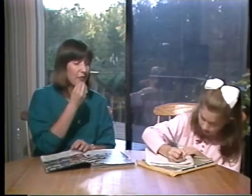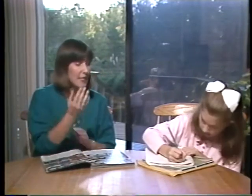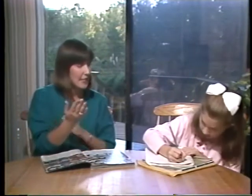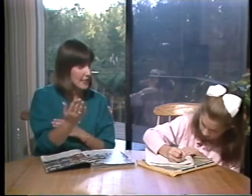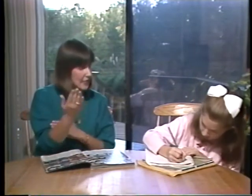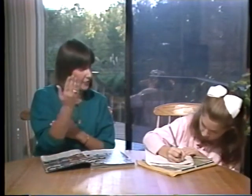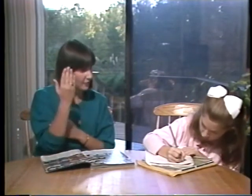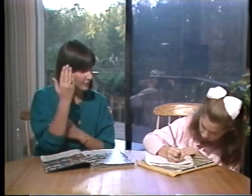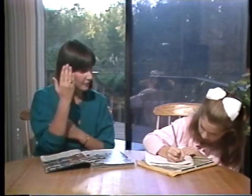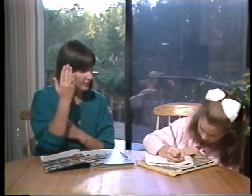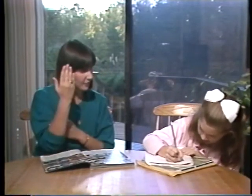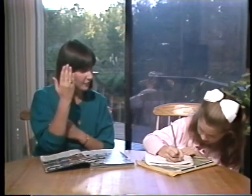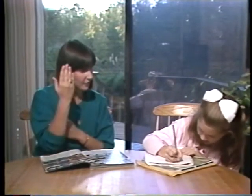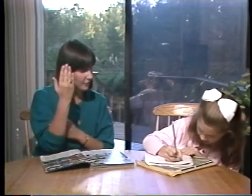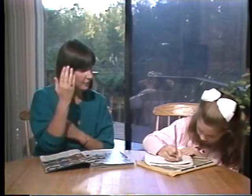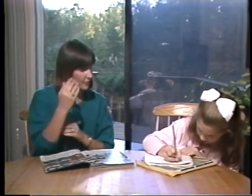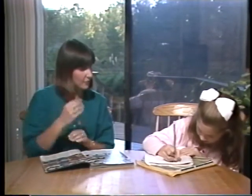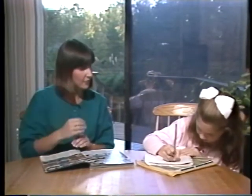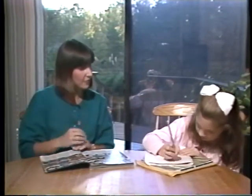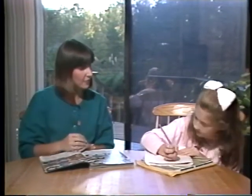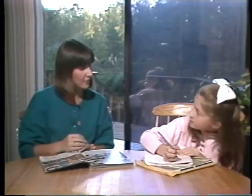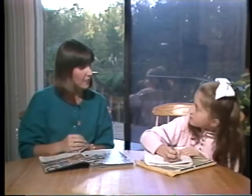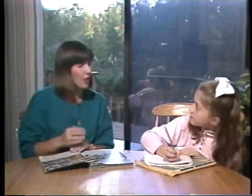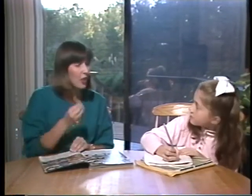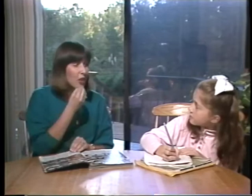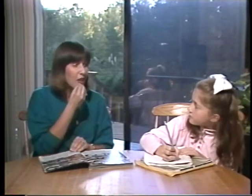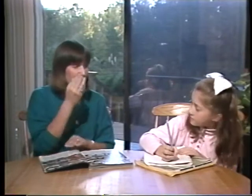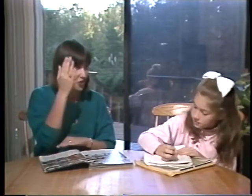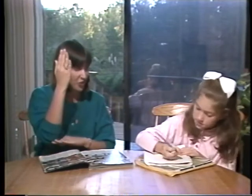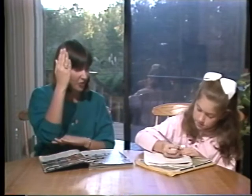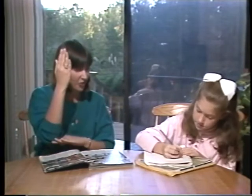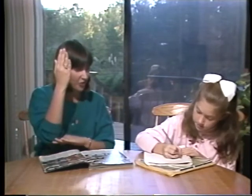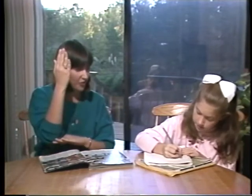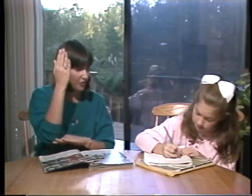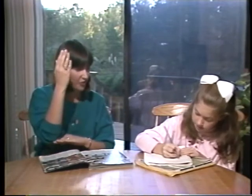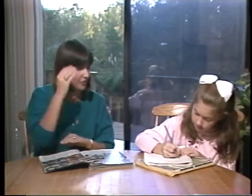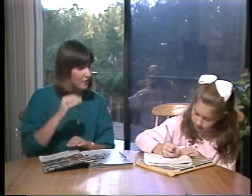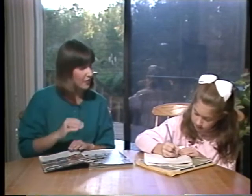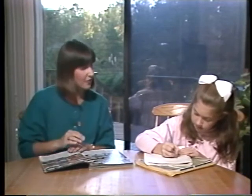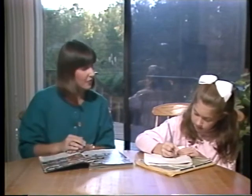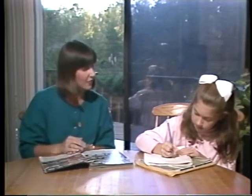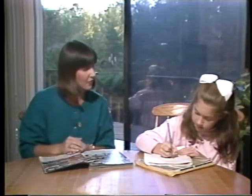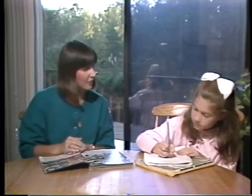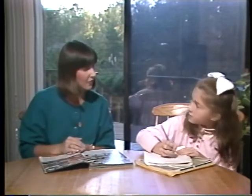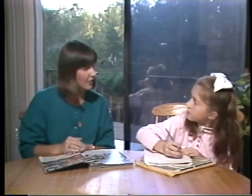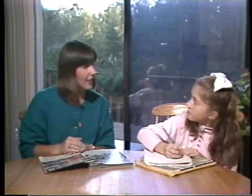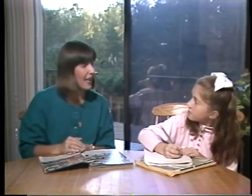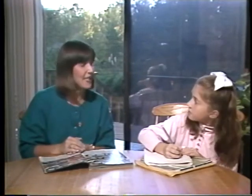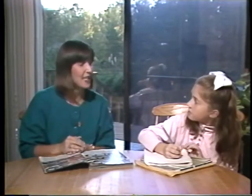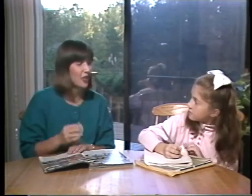lunch, and dinner.